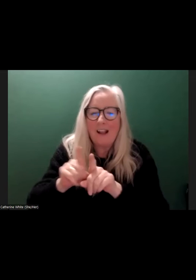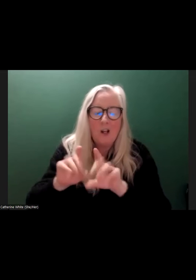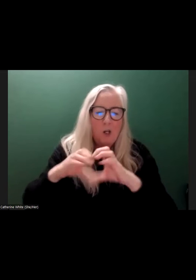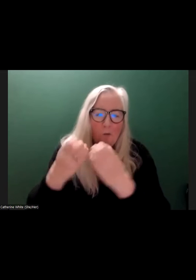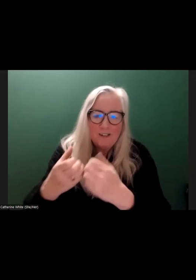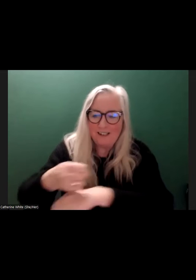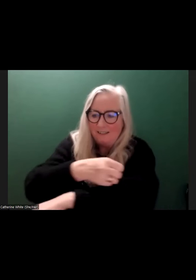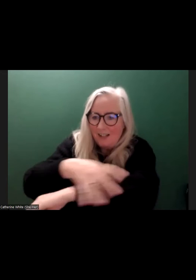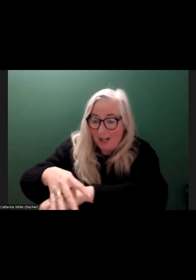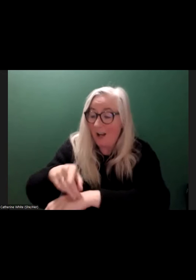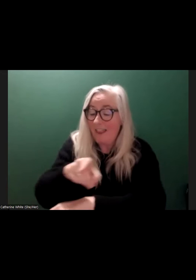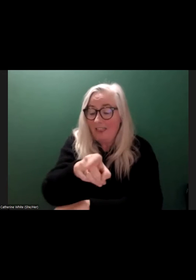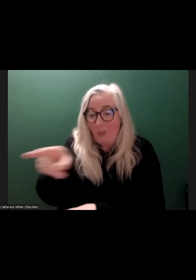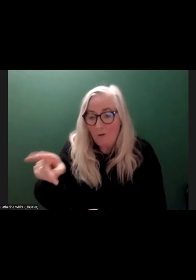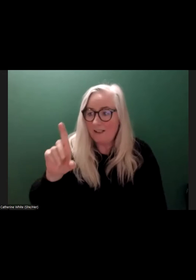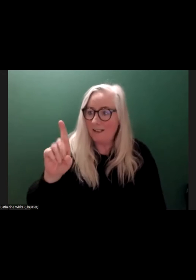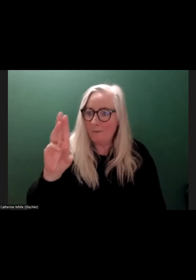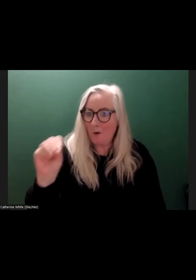better place for that is disabled persons organisation.